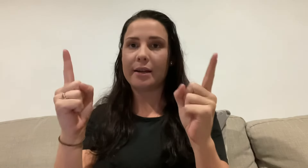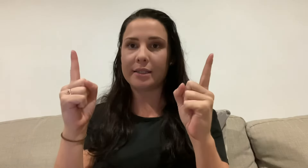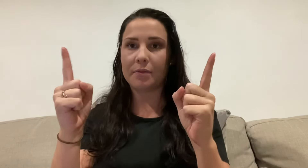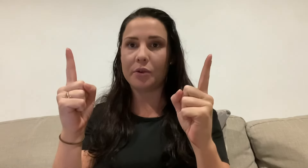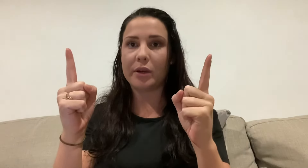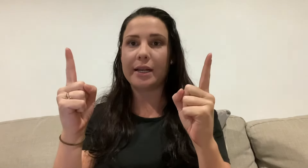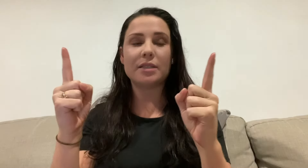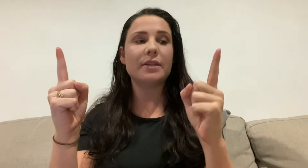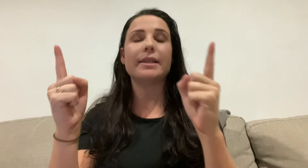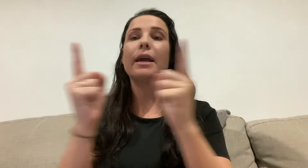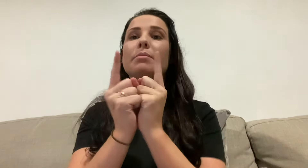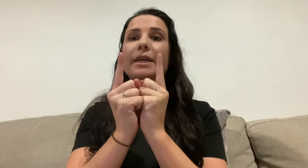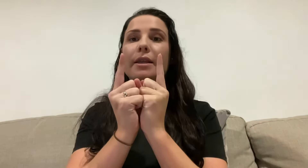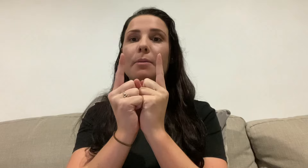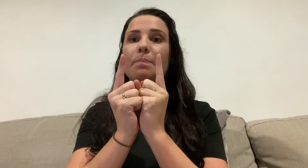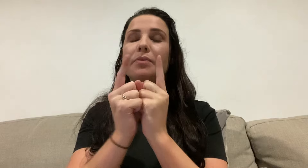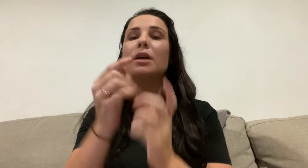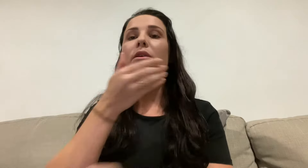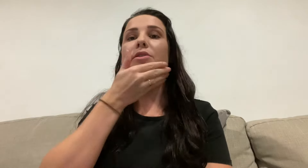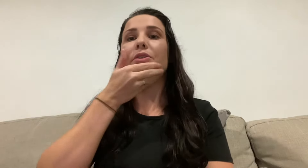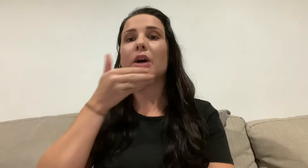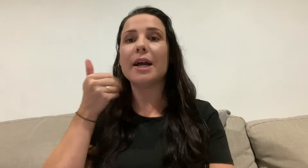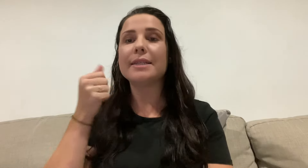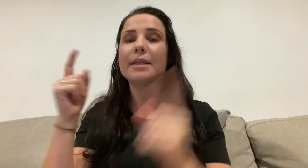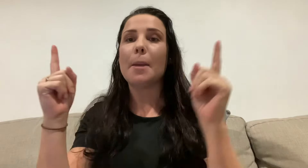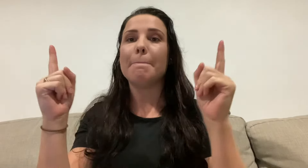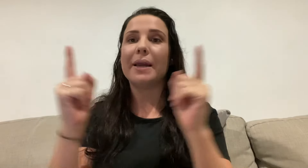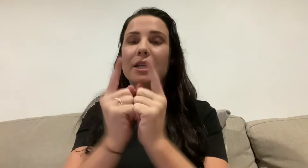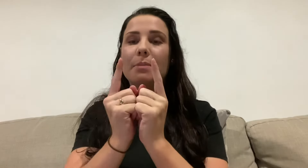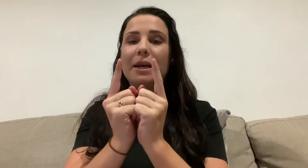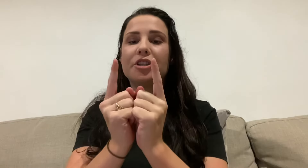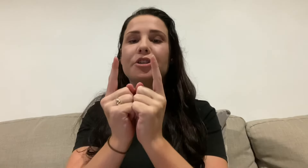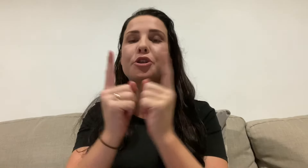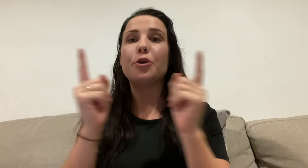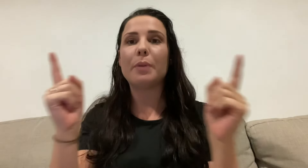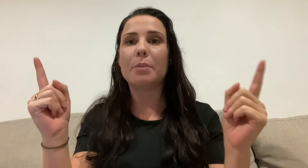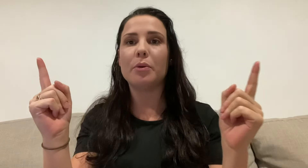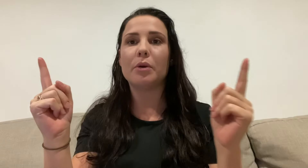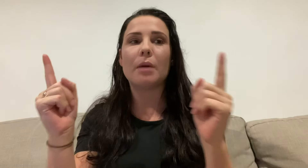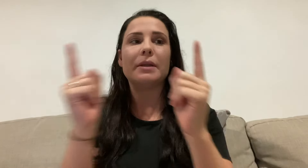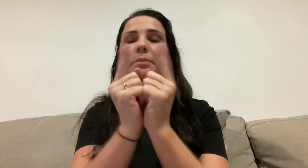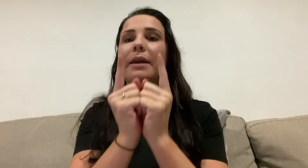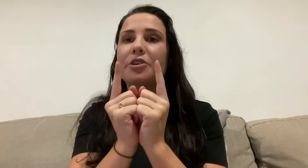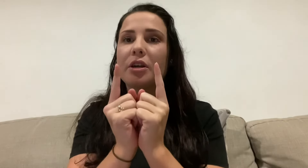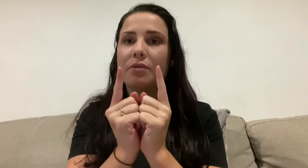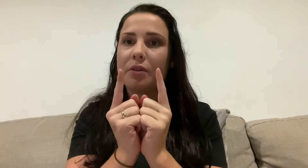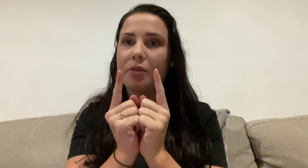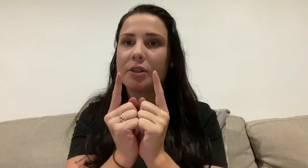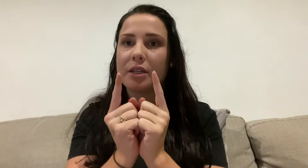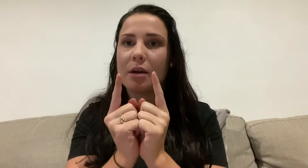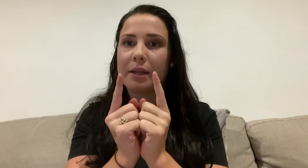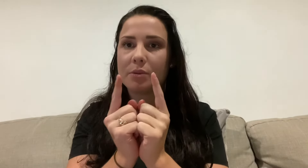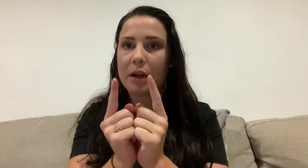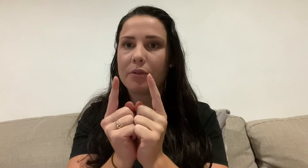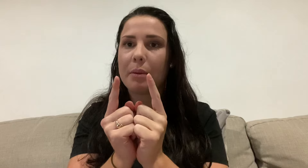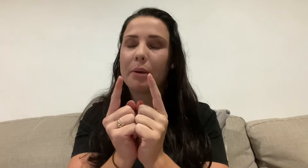except for your index fingers. They come together. So nice meet. Imagine two people coming to meet each other for the first time. That's what I remember.